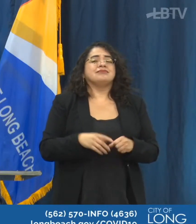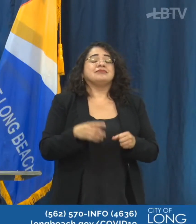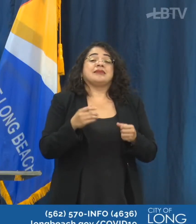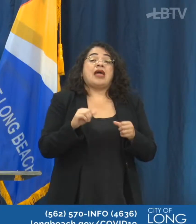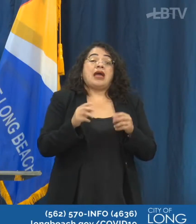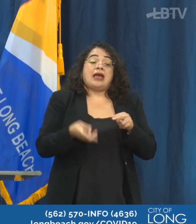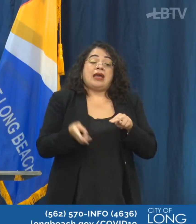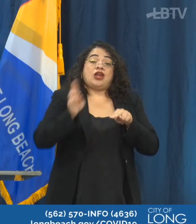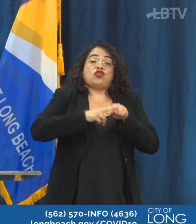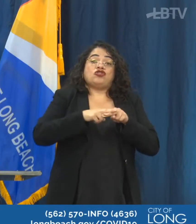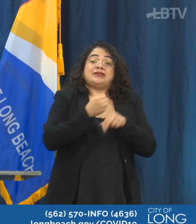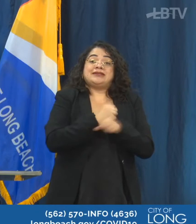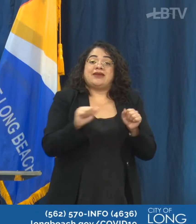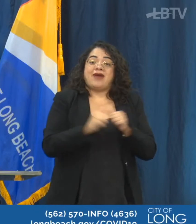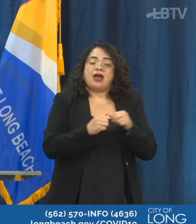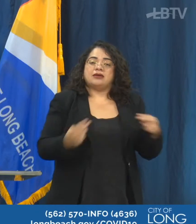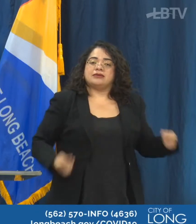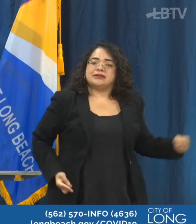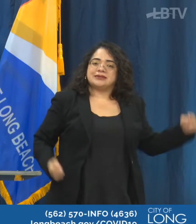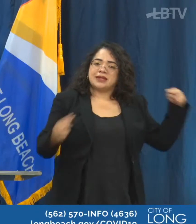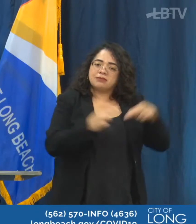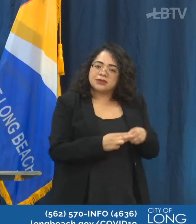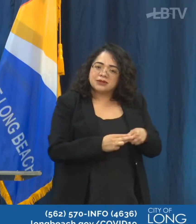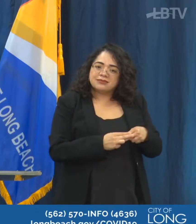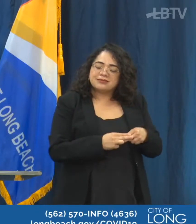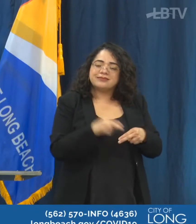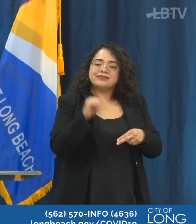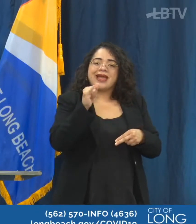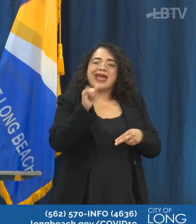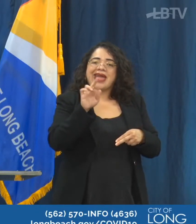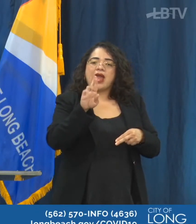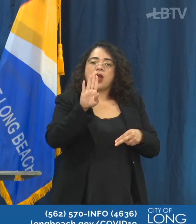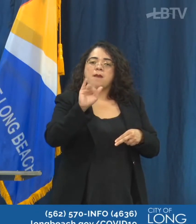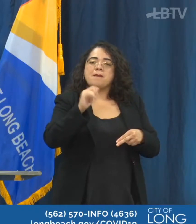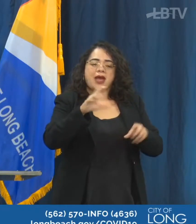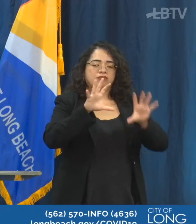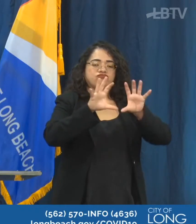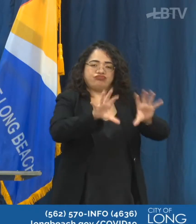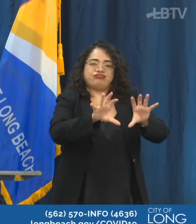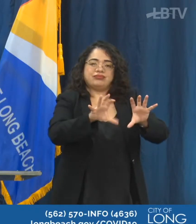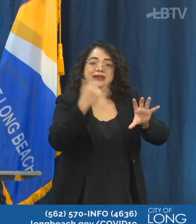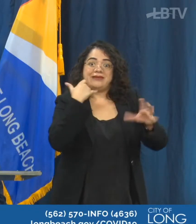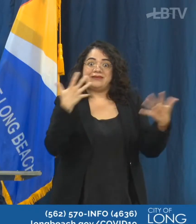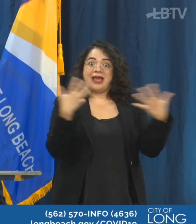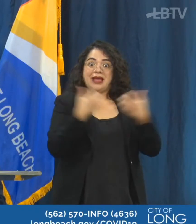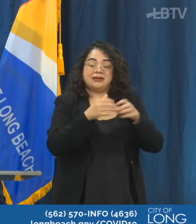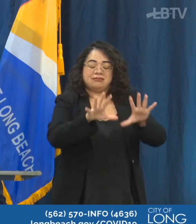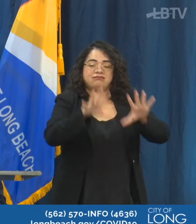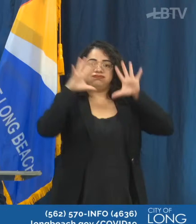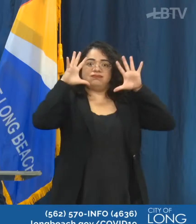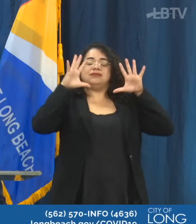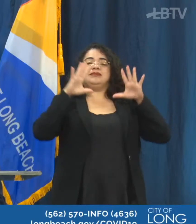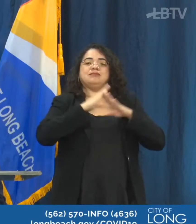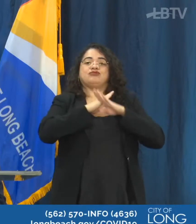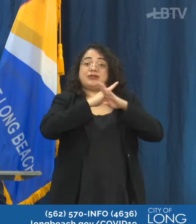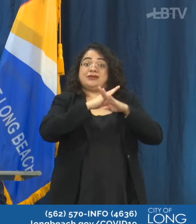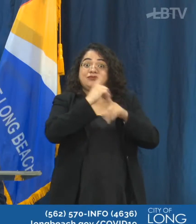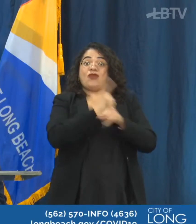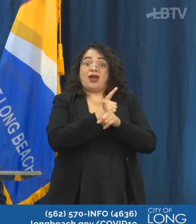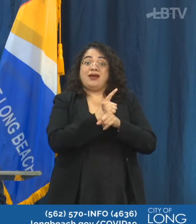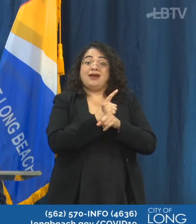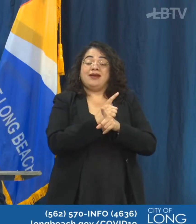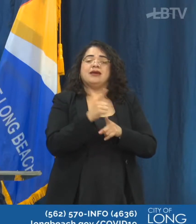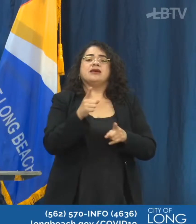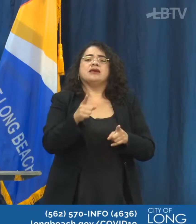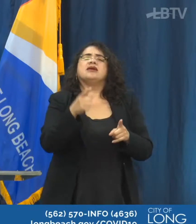seat belt. So we have airbags. We have seat belts. We have all these things to make that safer. Consider your face covering, your distancing,